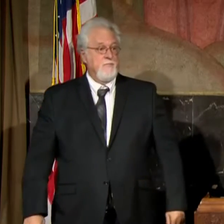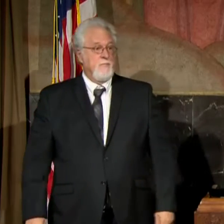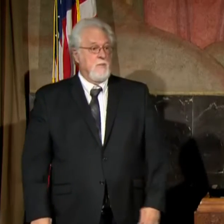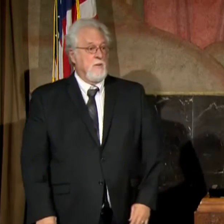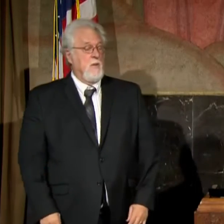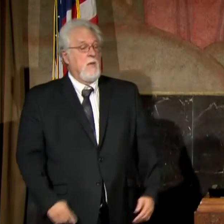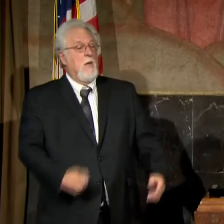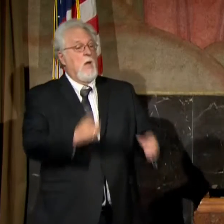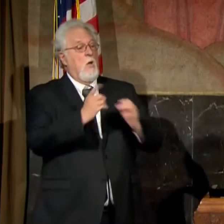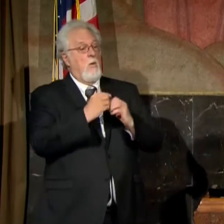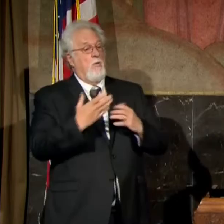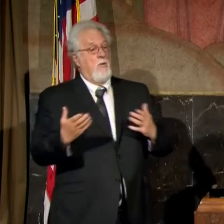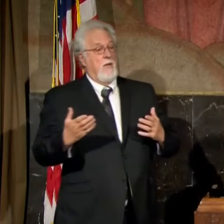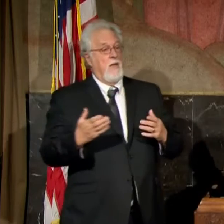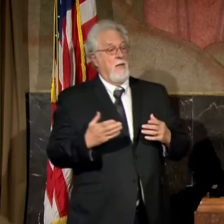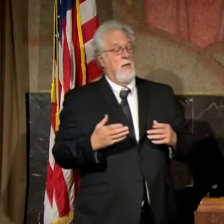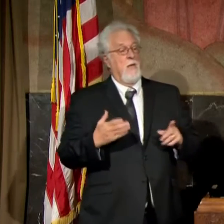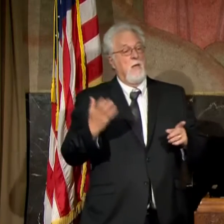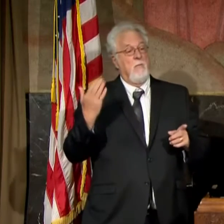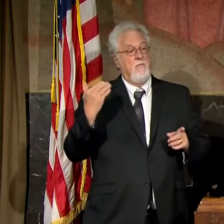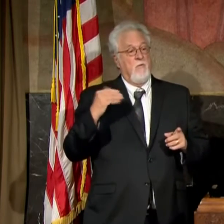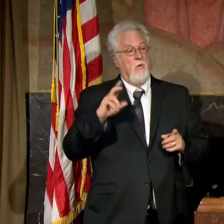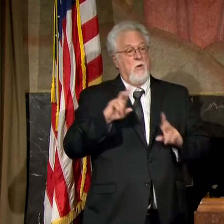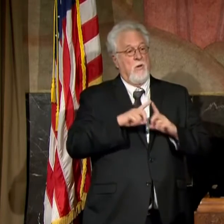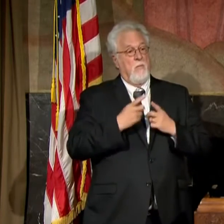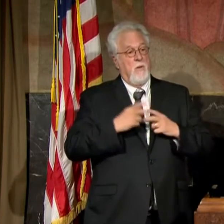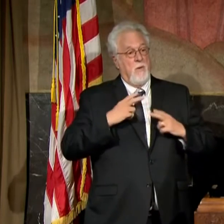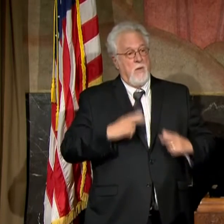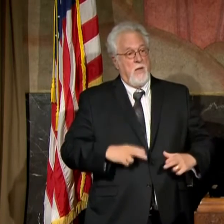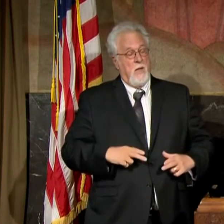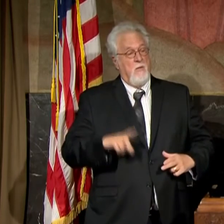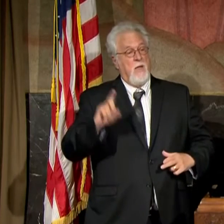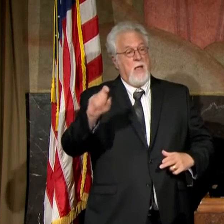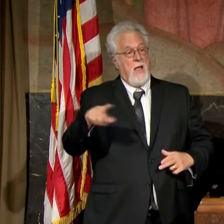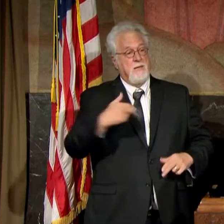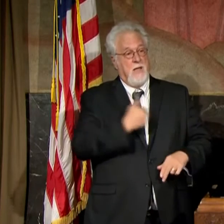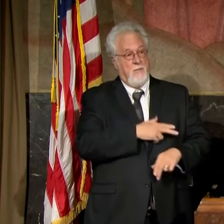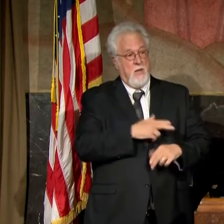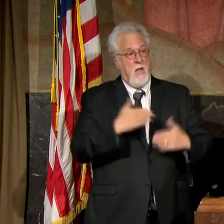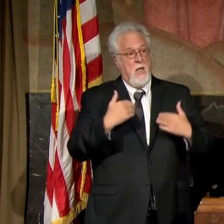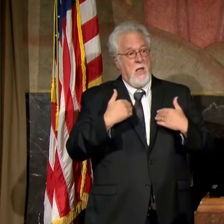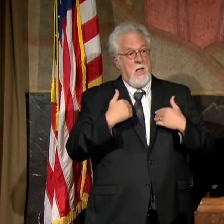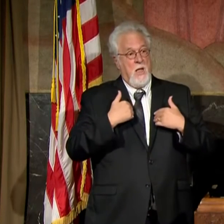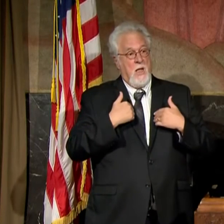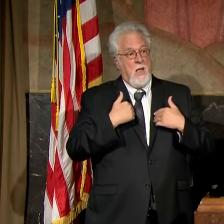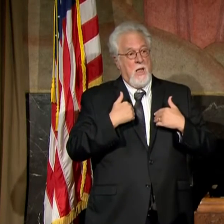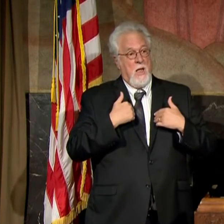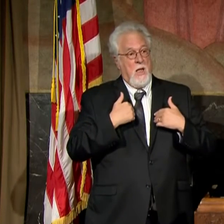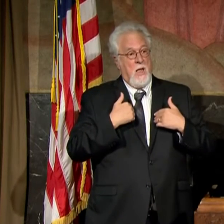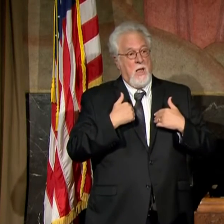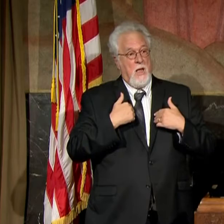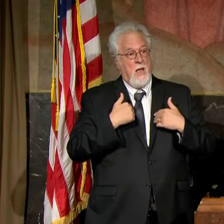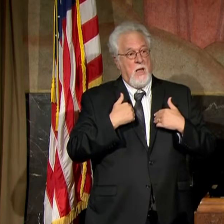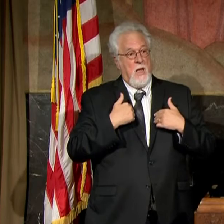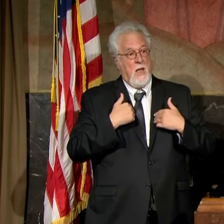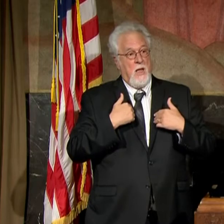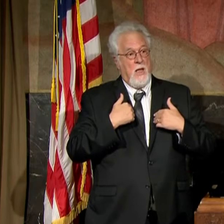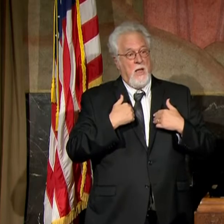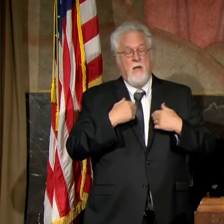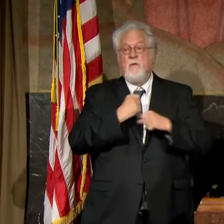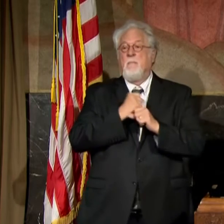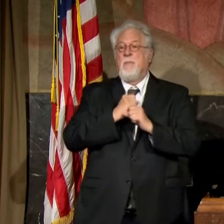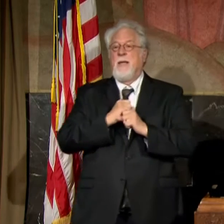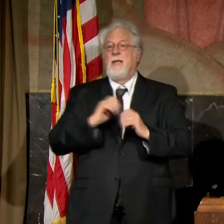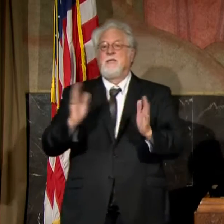One more thing. Earlier this month, the Department of Health asked hospitals if they have the space and the capabilities to create sort of mini